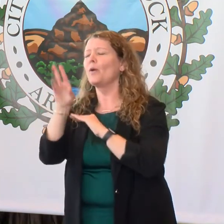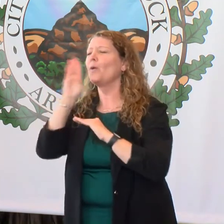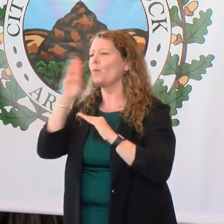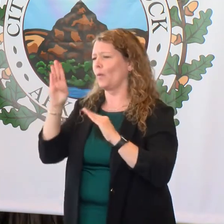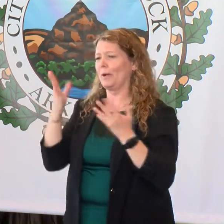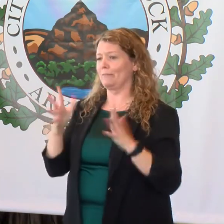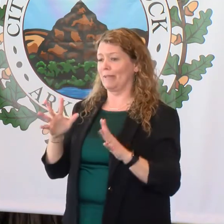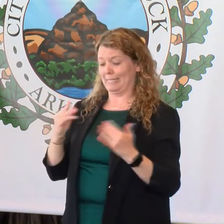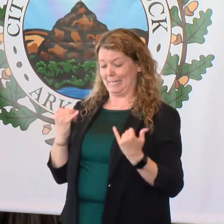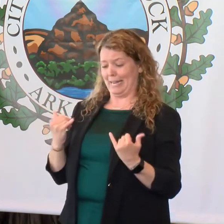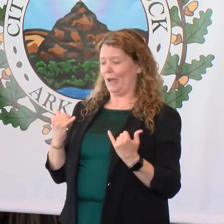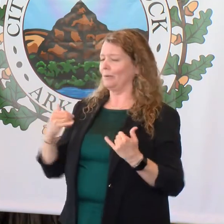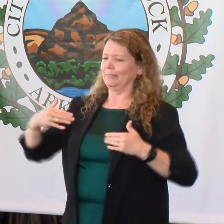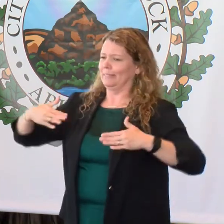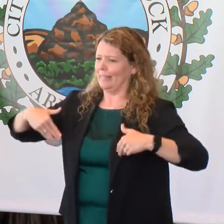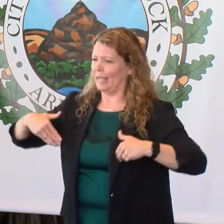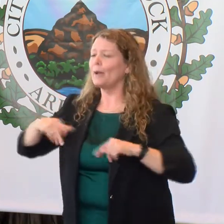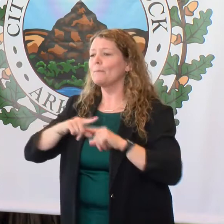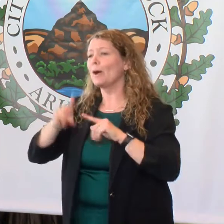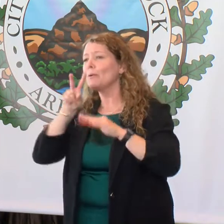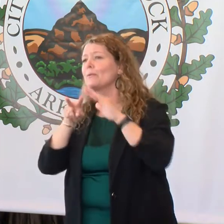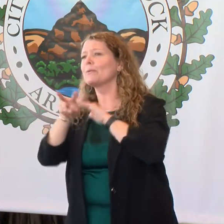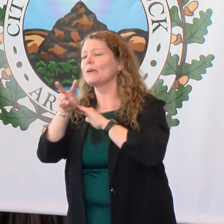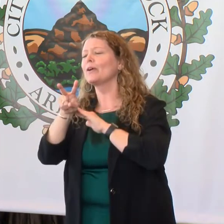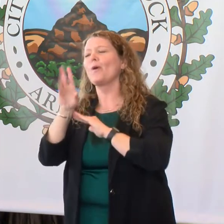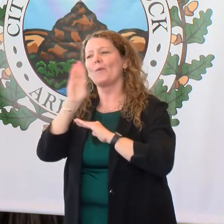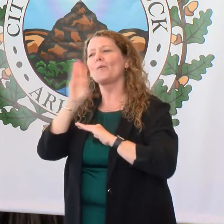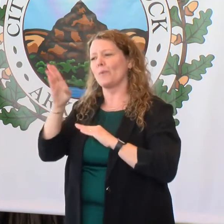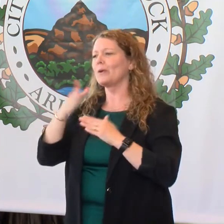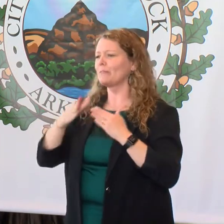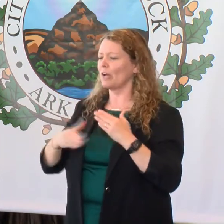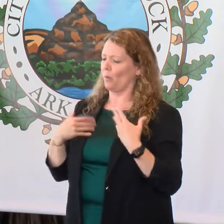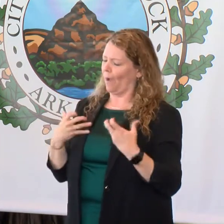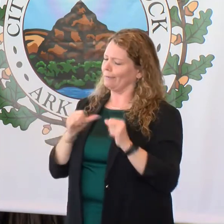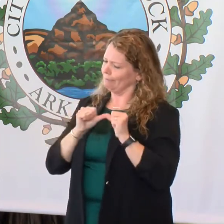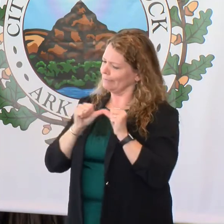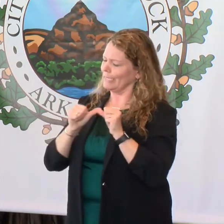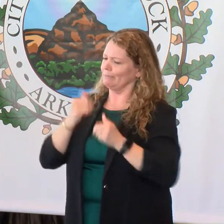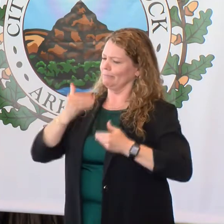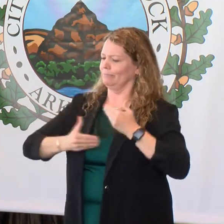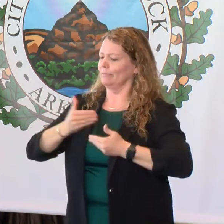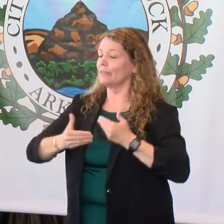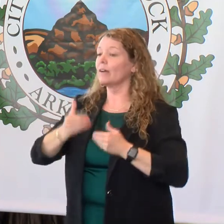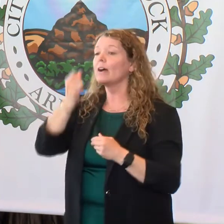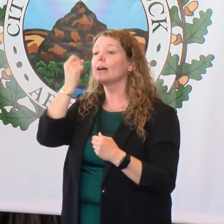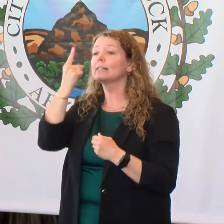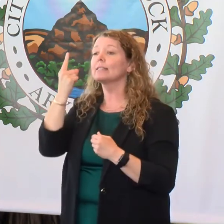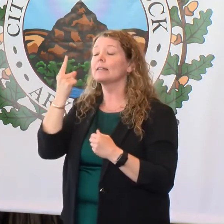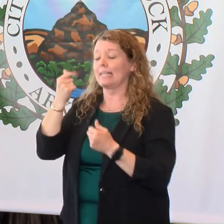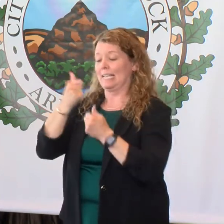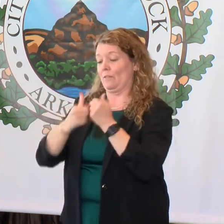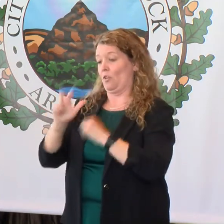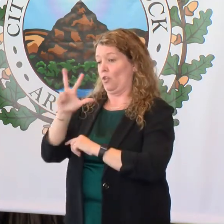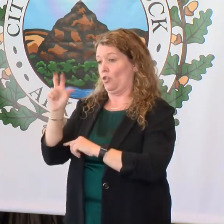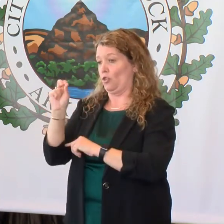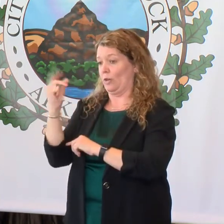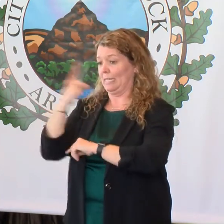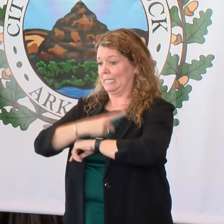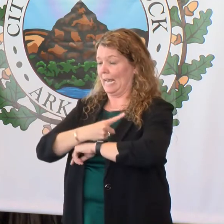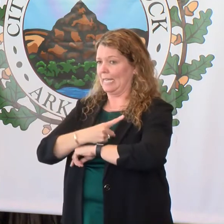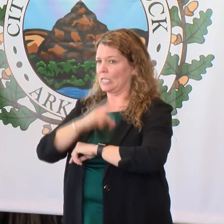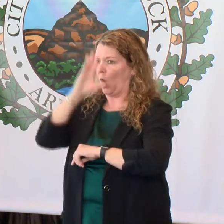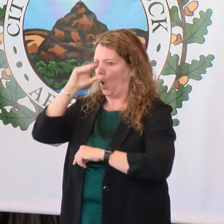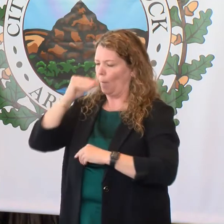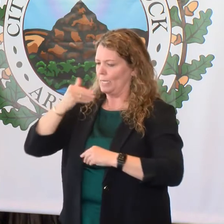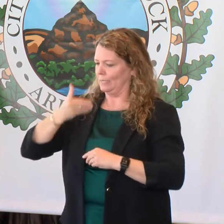We're not there yet, but we see it, and we want to continue to move forward. And every 30 days, we hope there's not too many 30-day